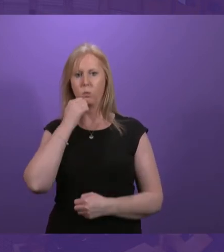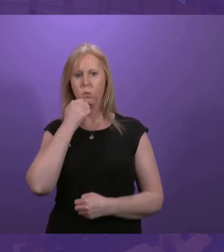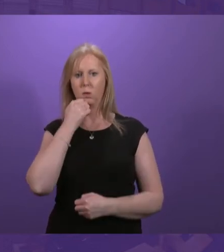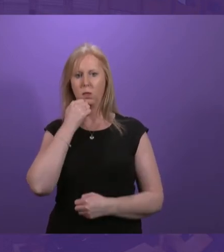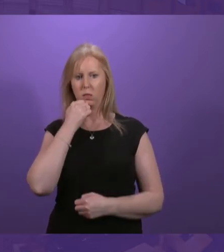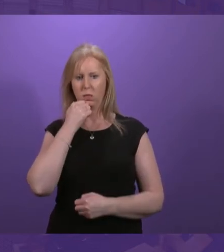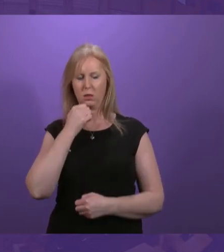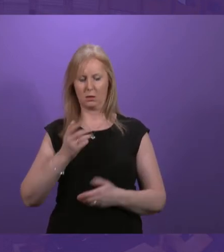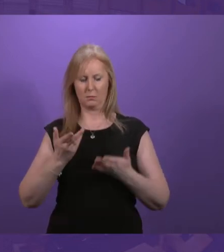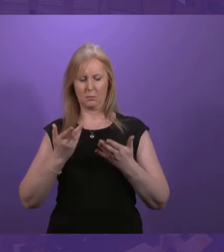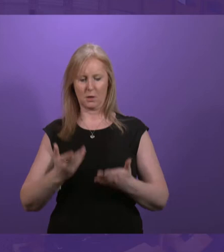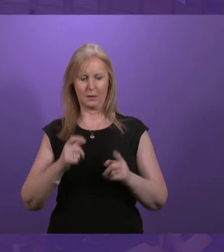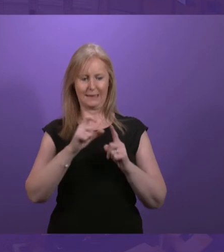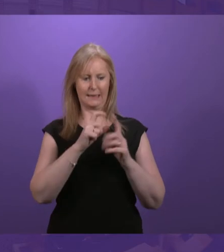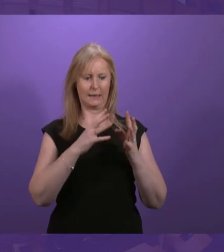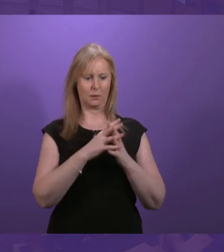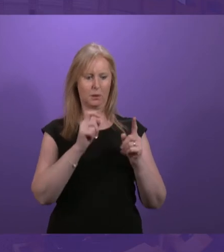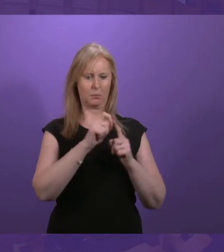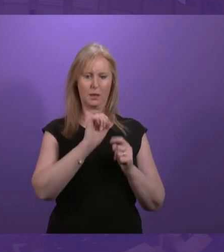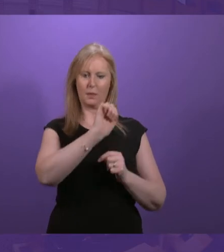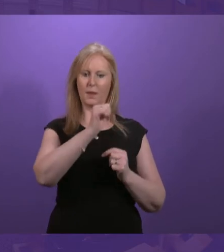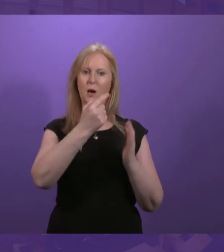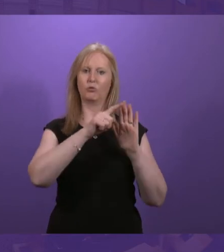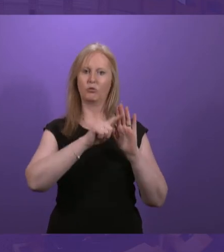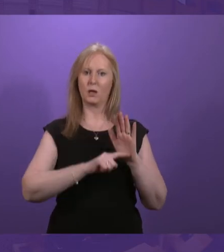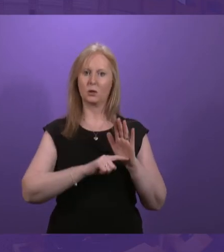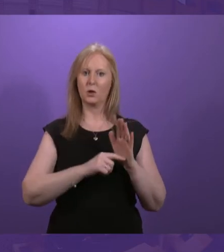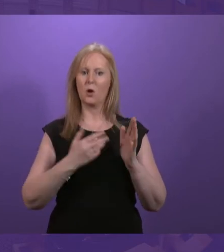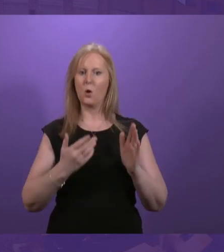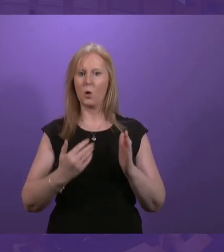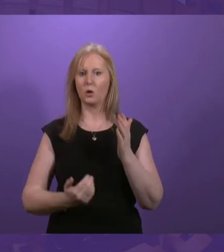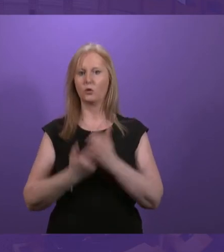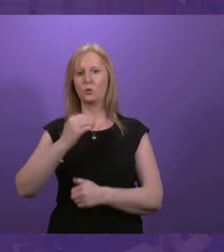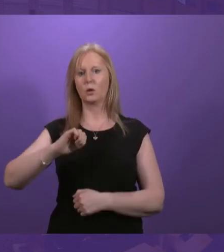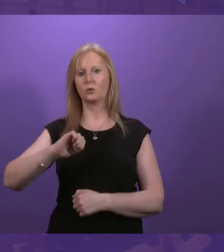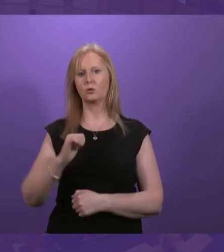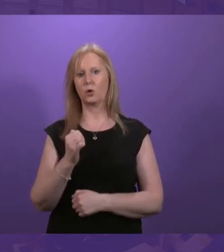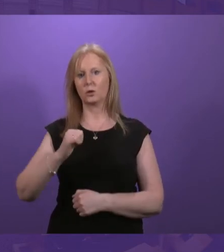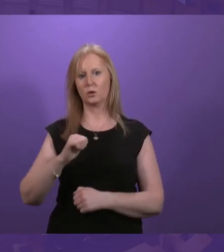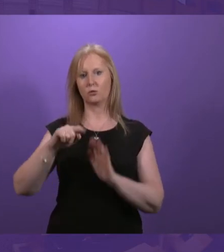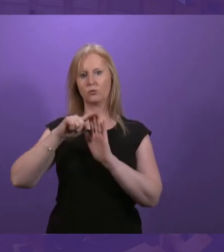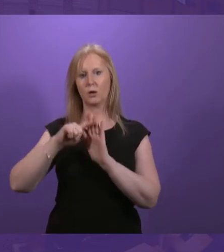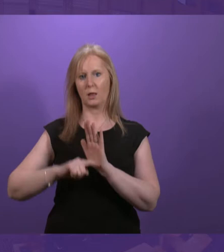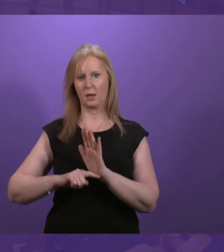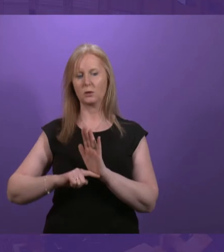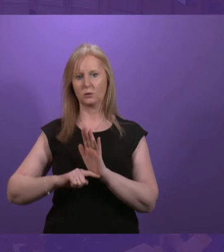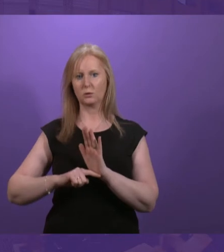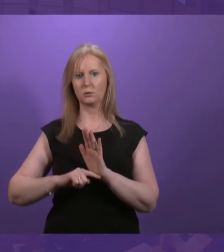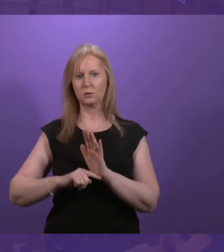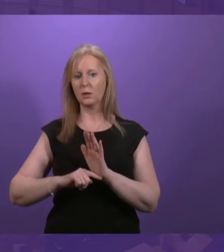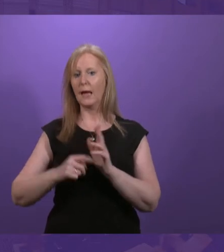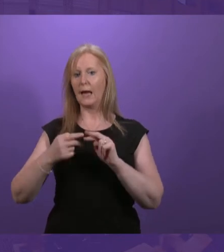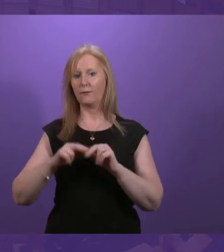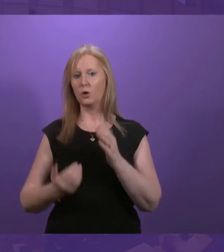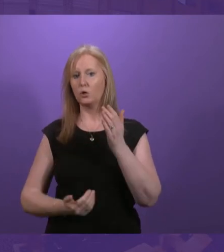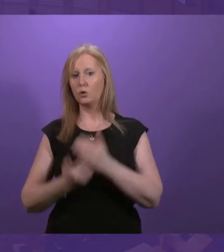under the present DWP regulations, or will it be done under the new Scottish regulations? And if it is done under